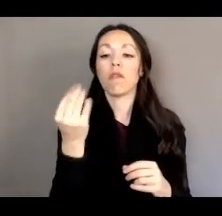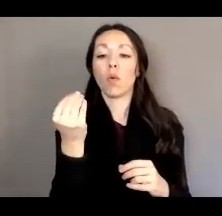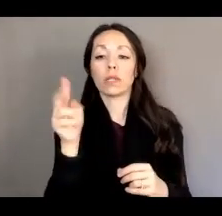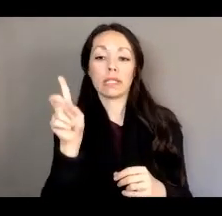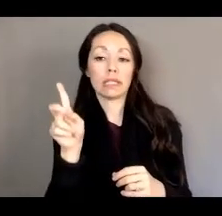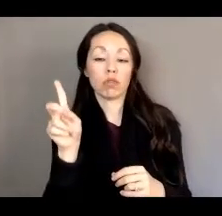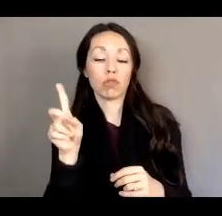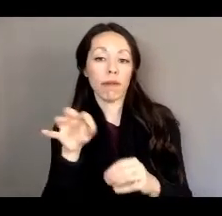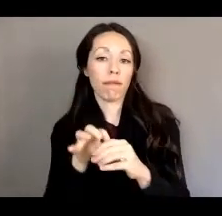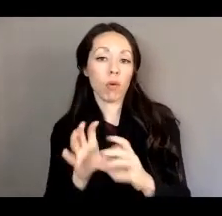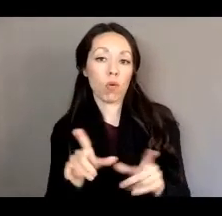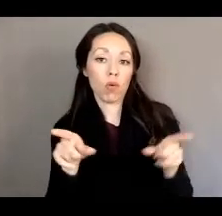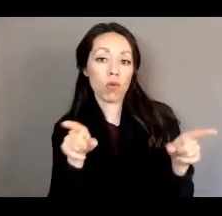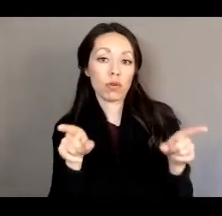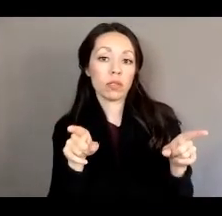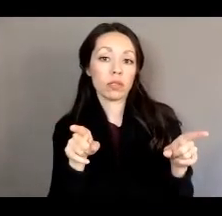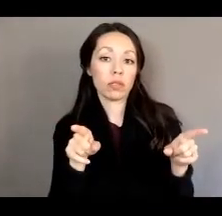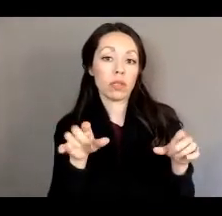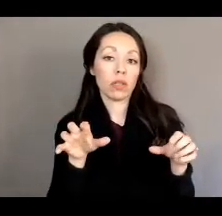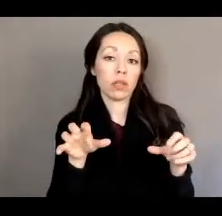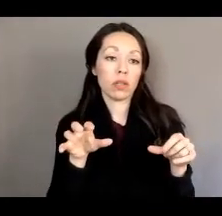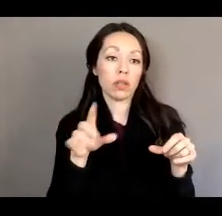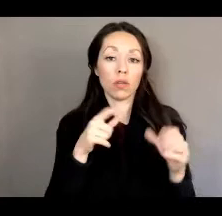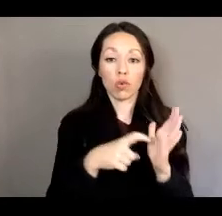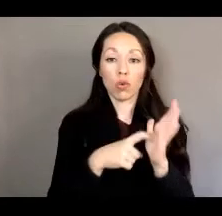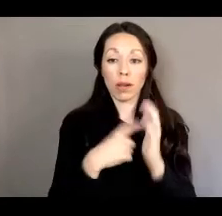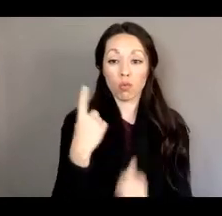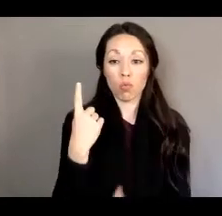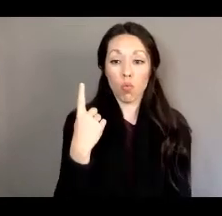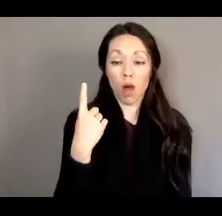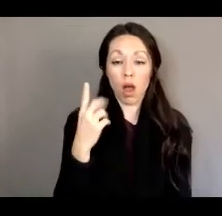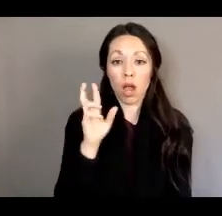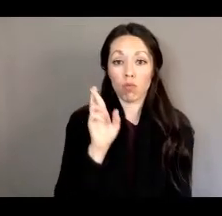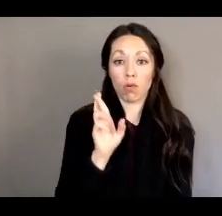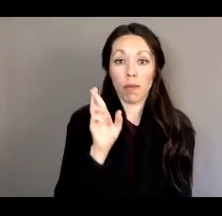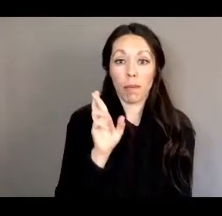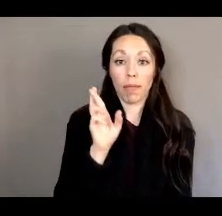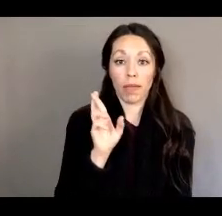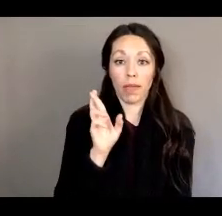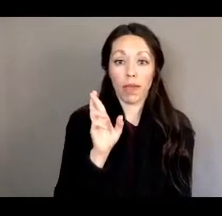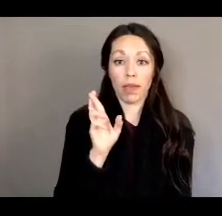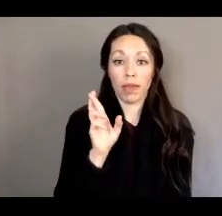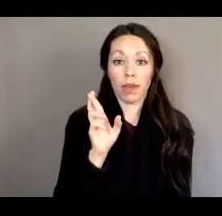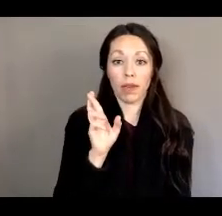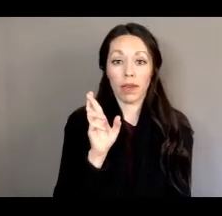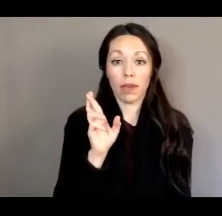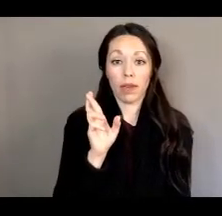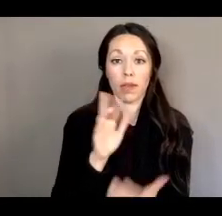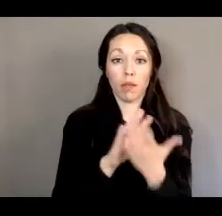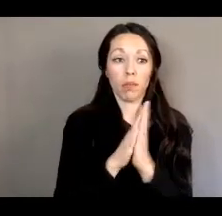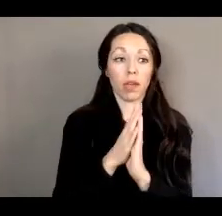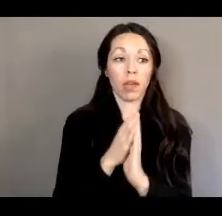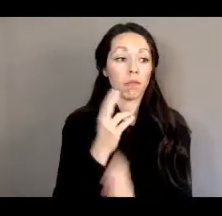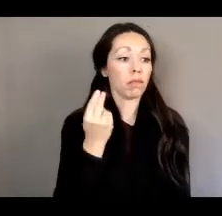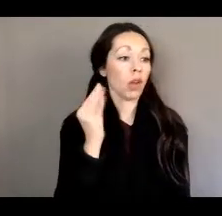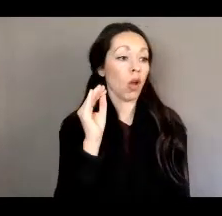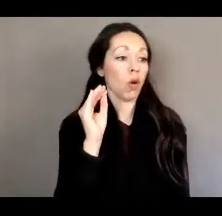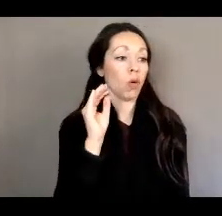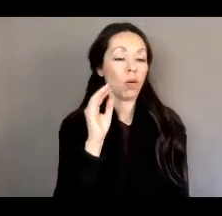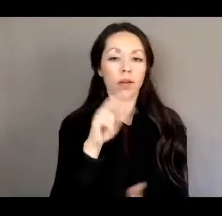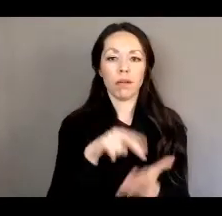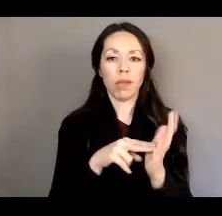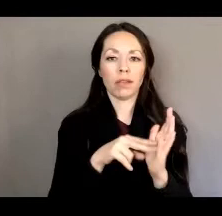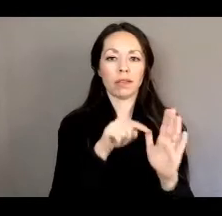So it only requires one Republican to switch to a no vote to kill a bill